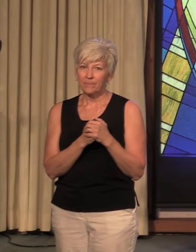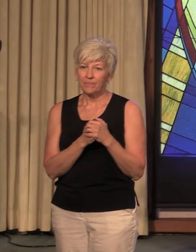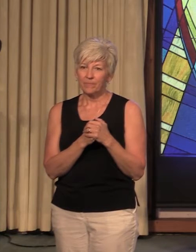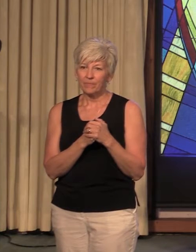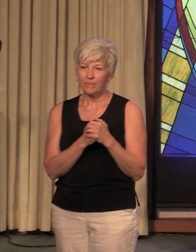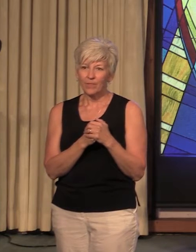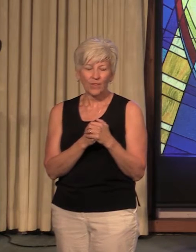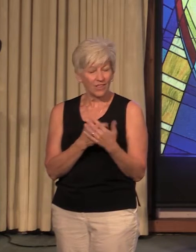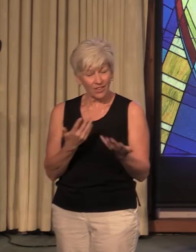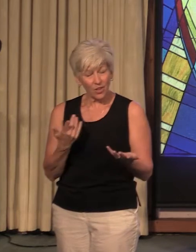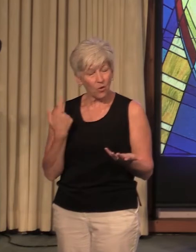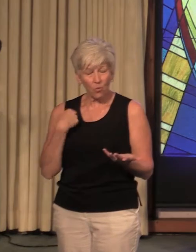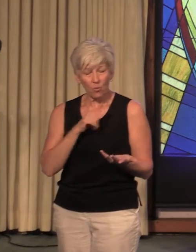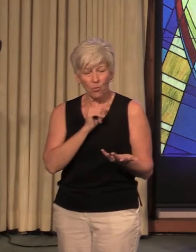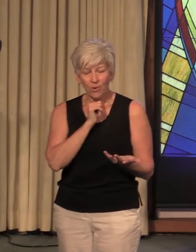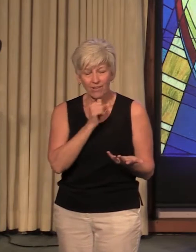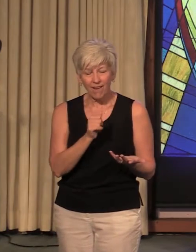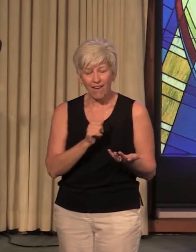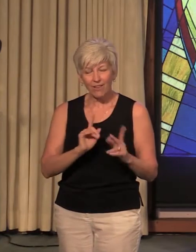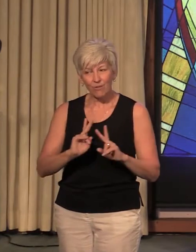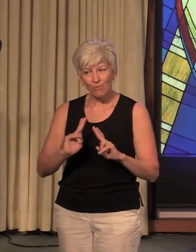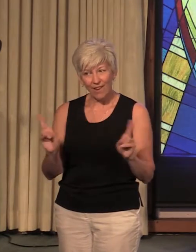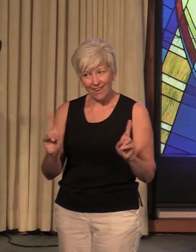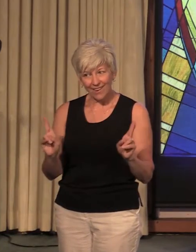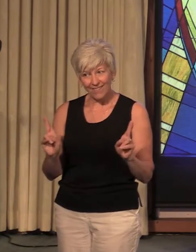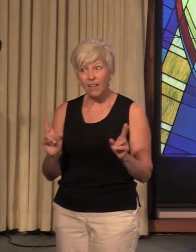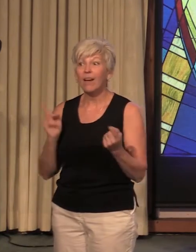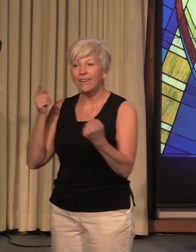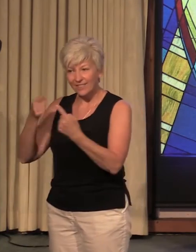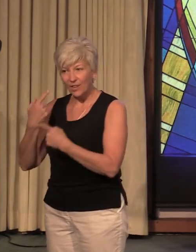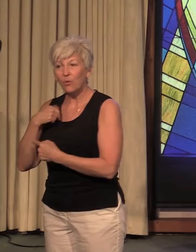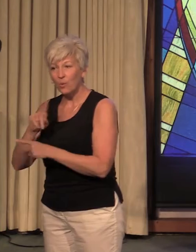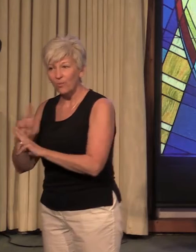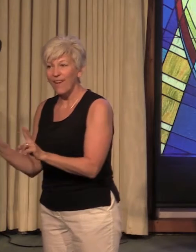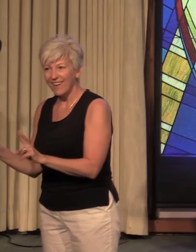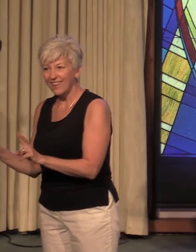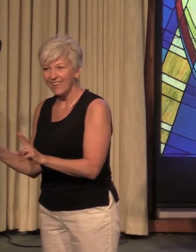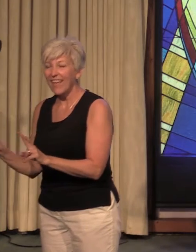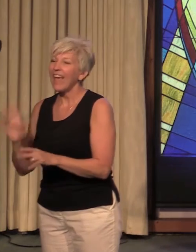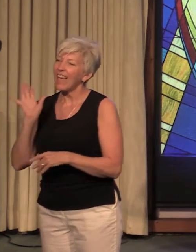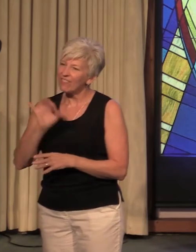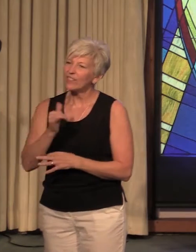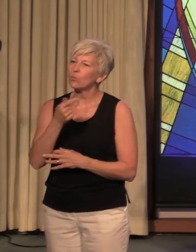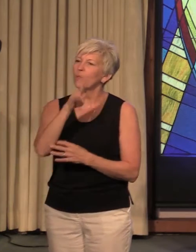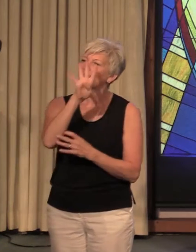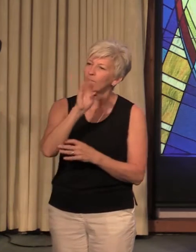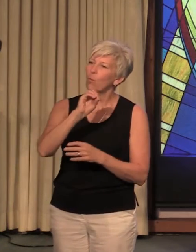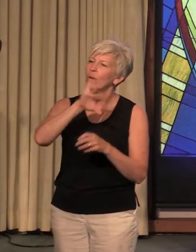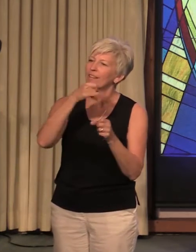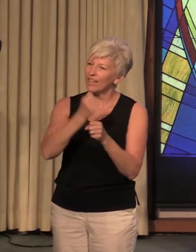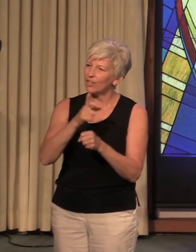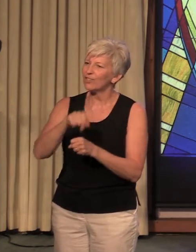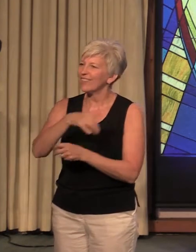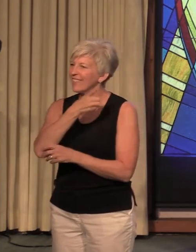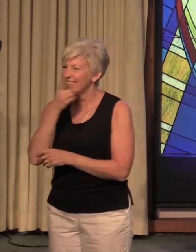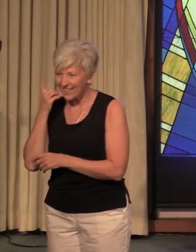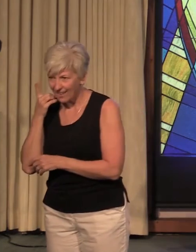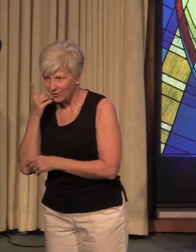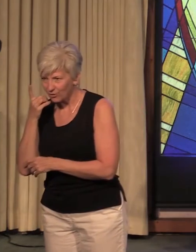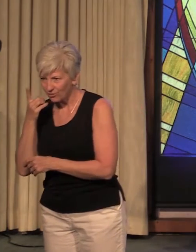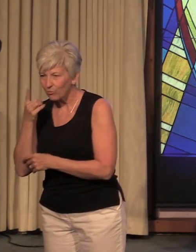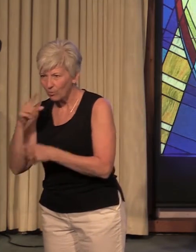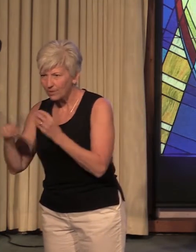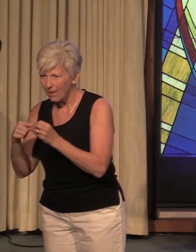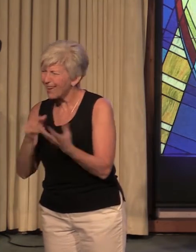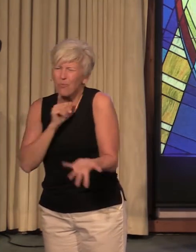we're really not ready until we're ready and that's what the 40 years in the desert's all about. Wasn't necessarily 40